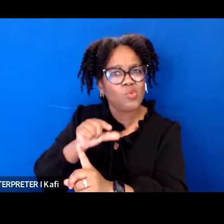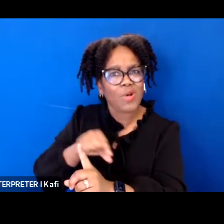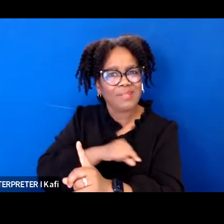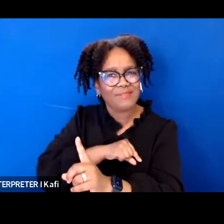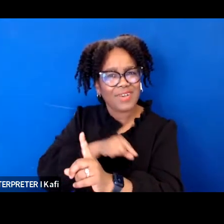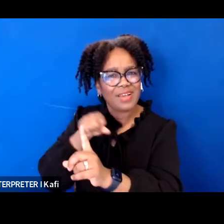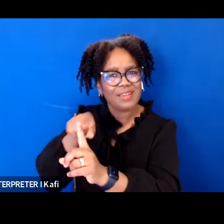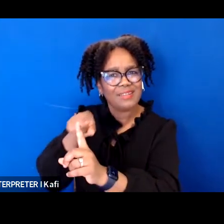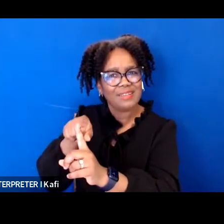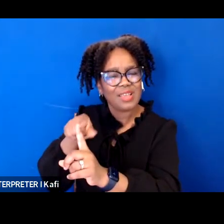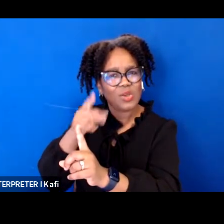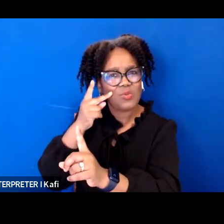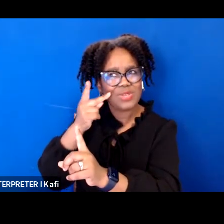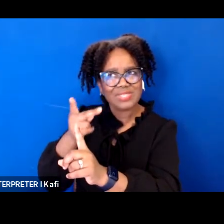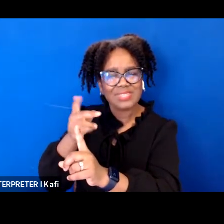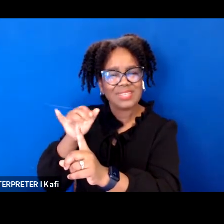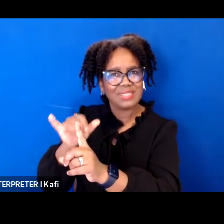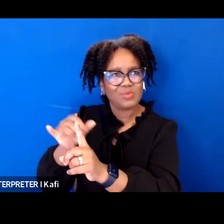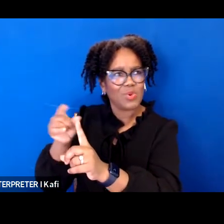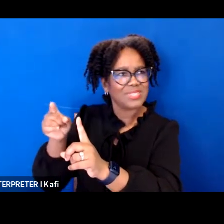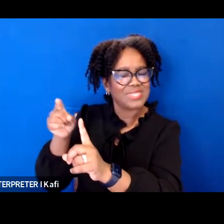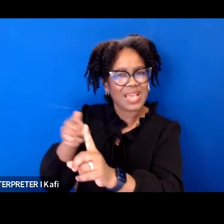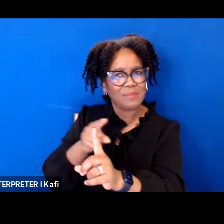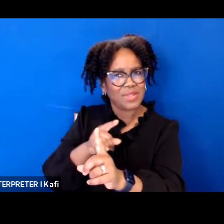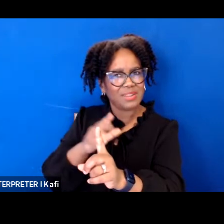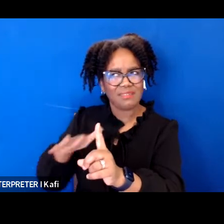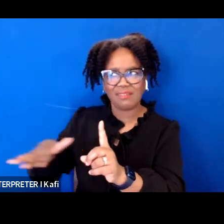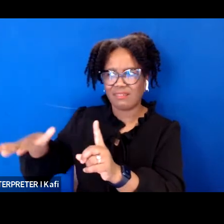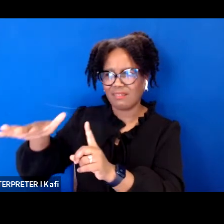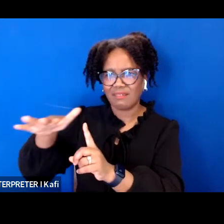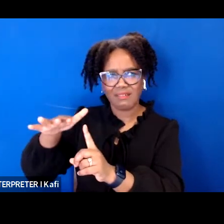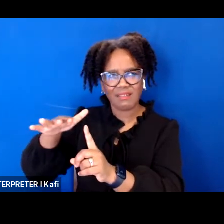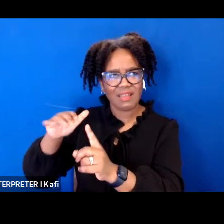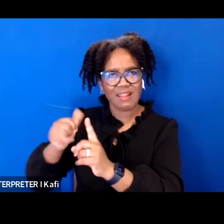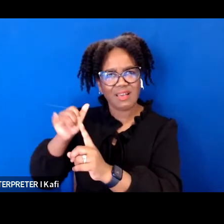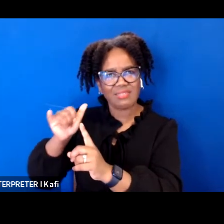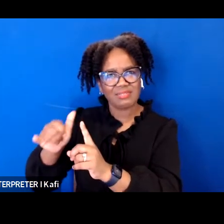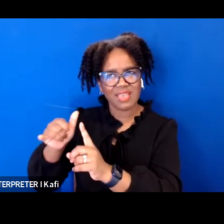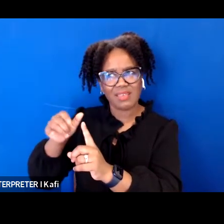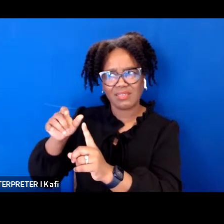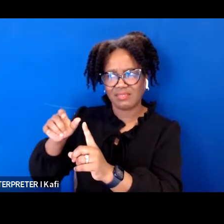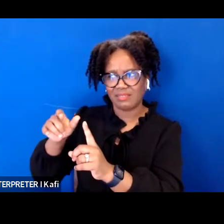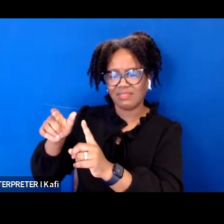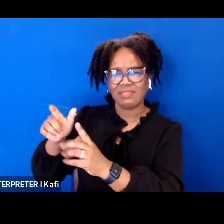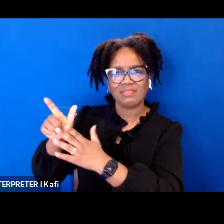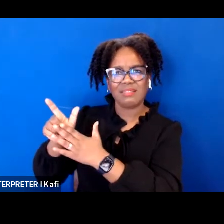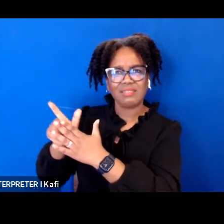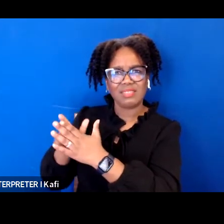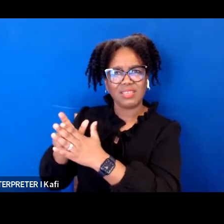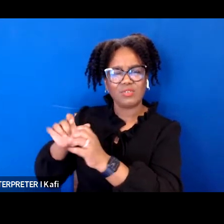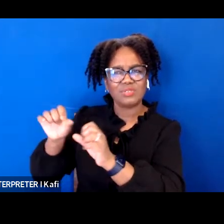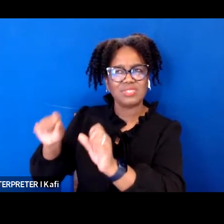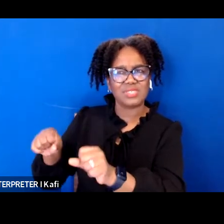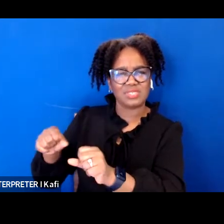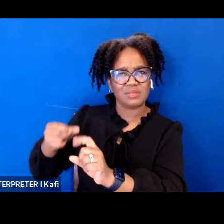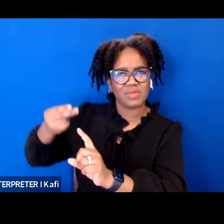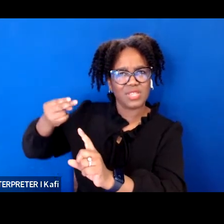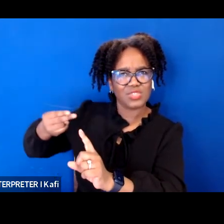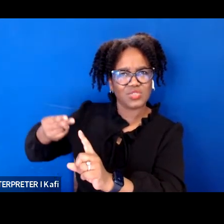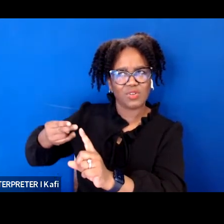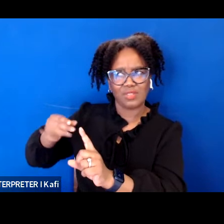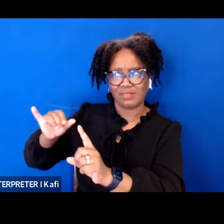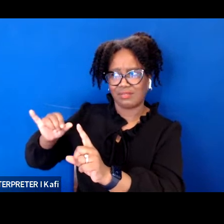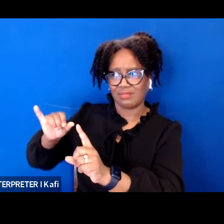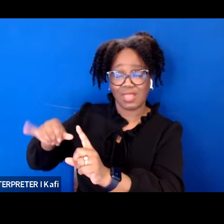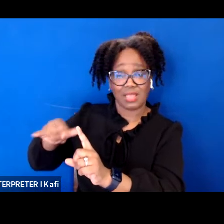but directly impacting and interpreting the legal system that was historically not created for